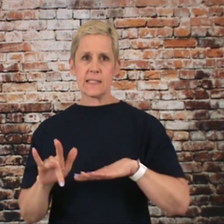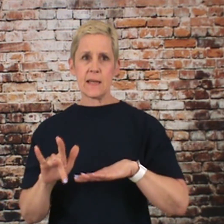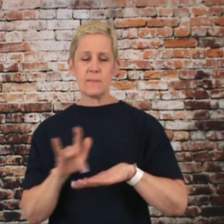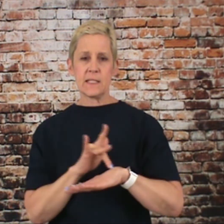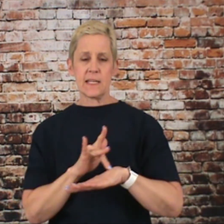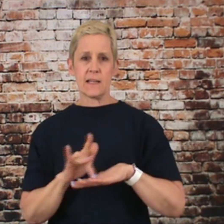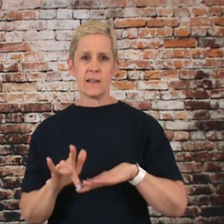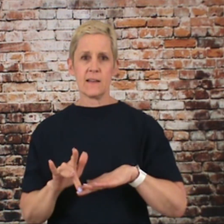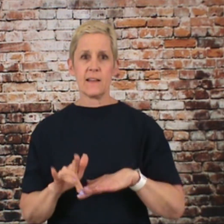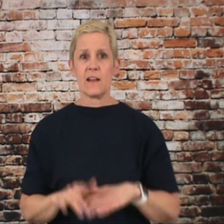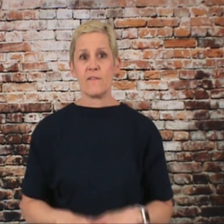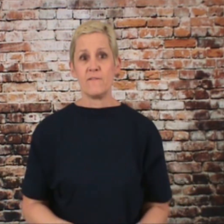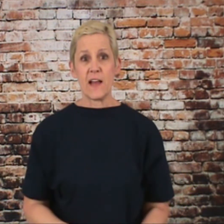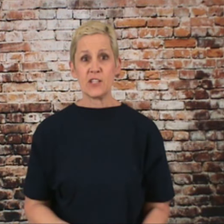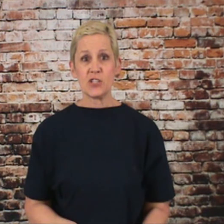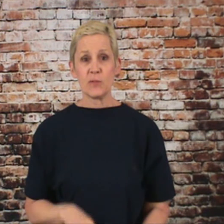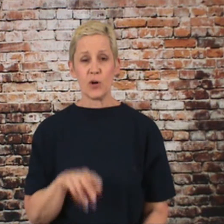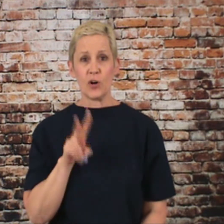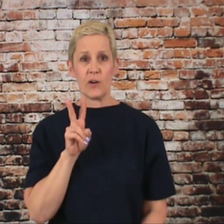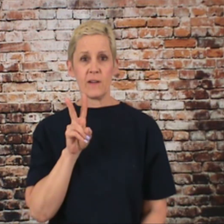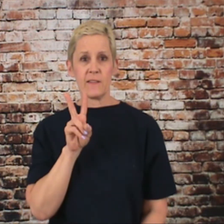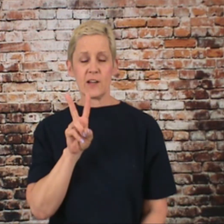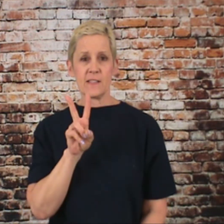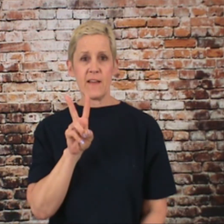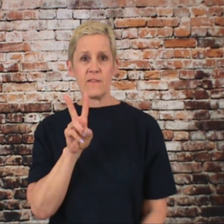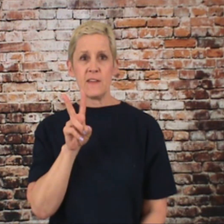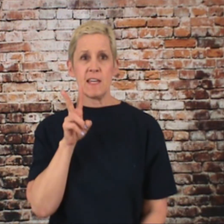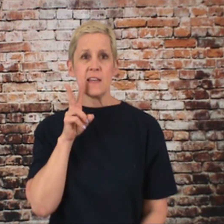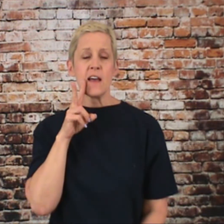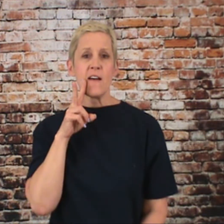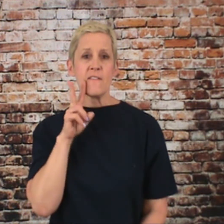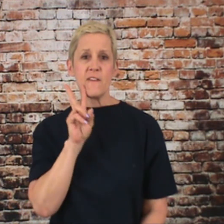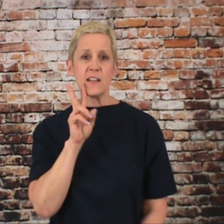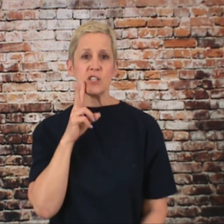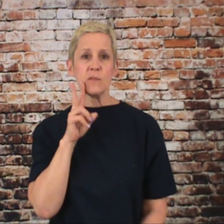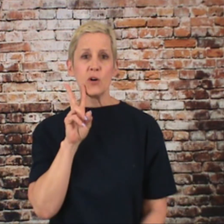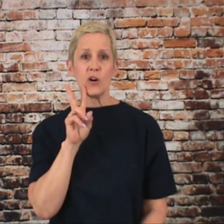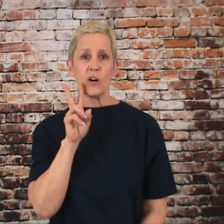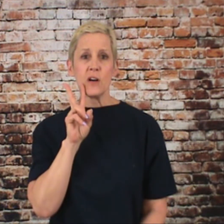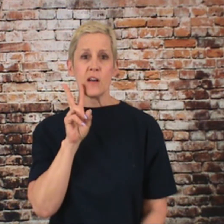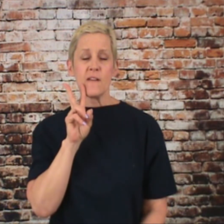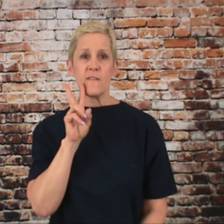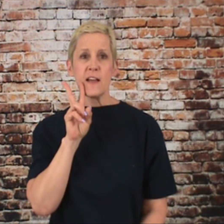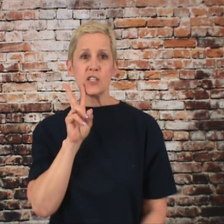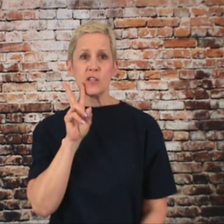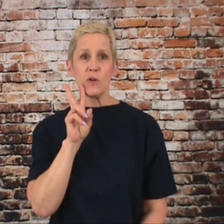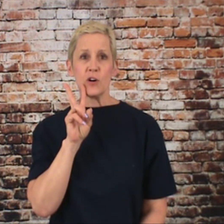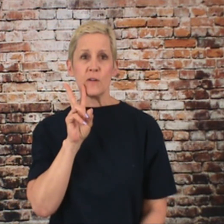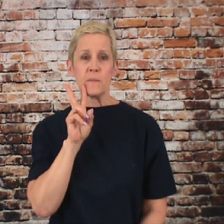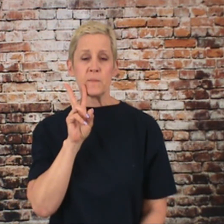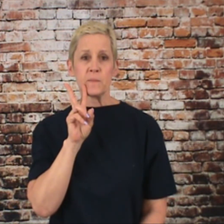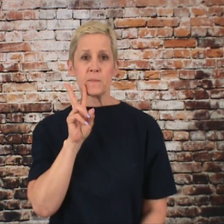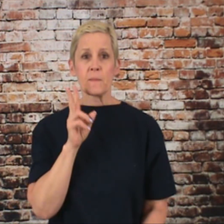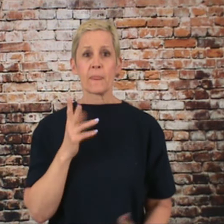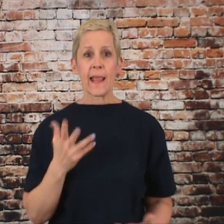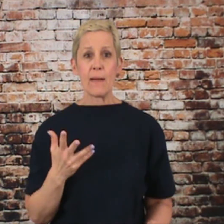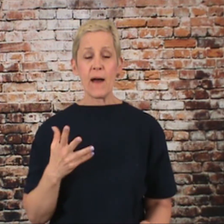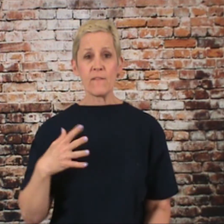It's empty. Vegetable. There's that V. Vegetable. Vegetable. How about